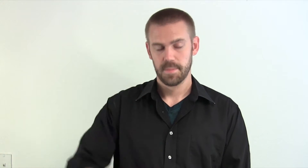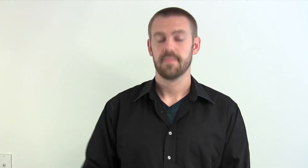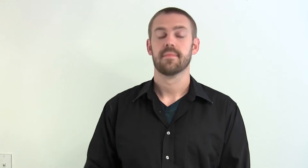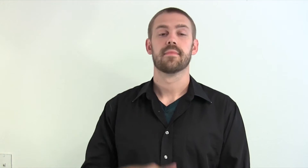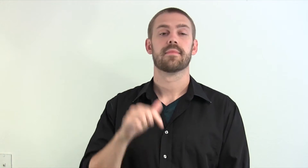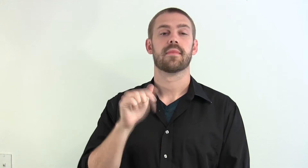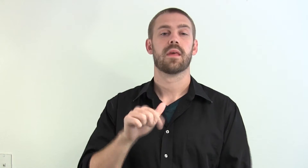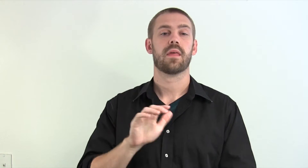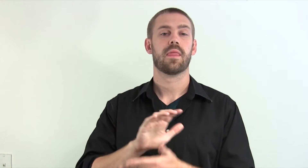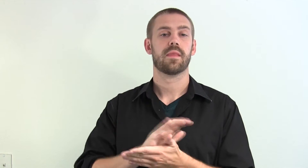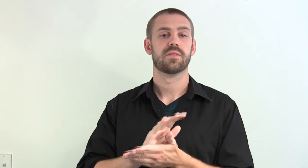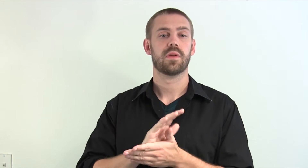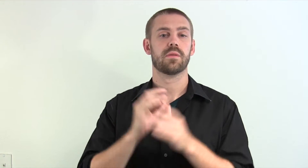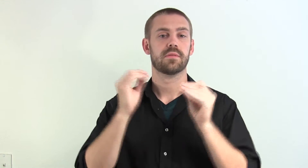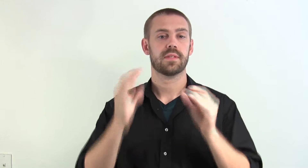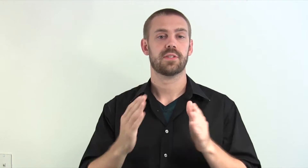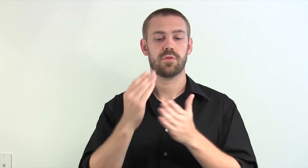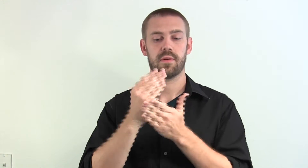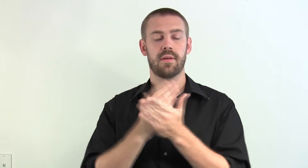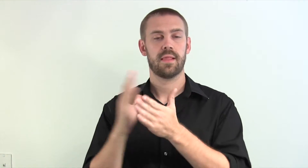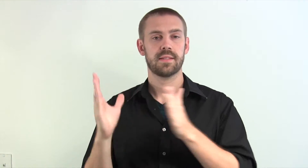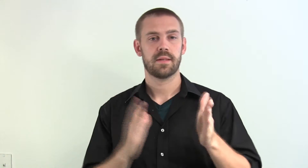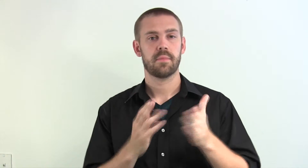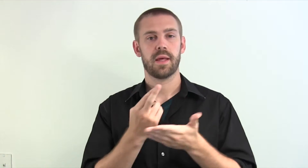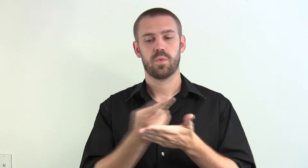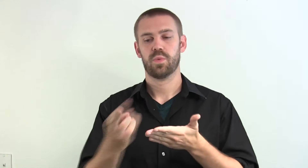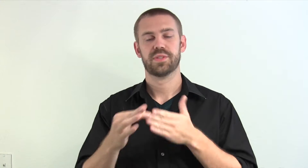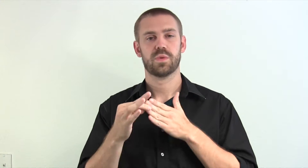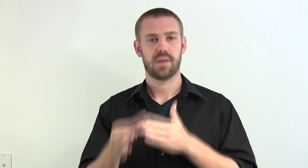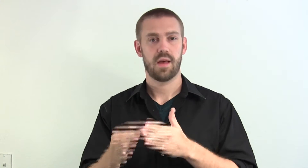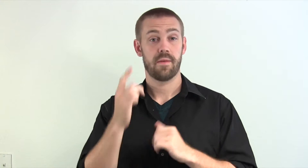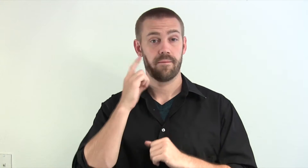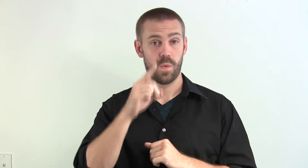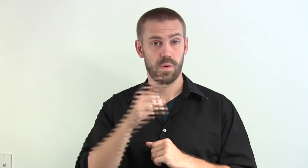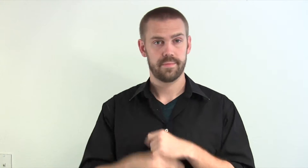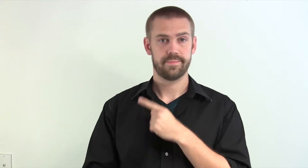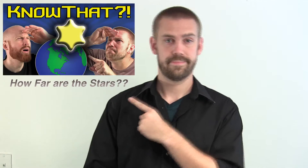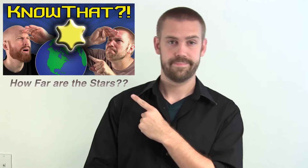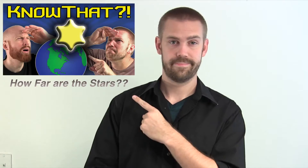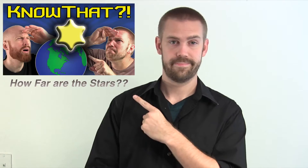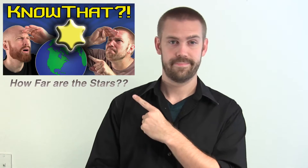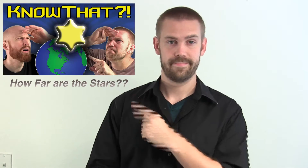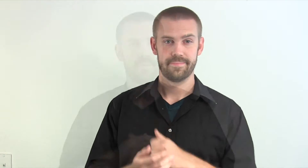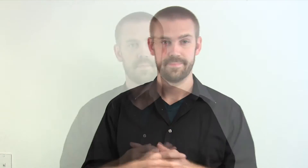Hello. This movie is the teacher lesson plan resource guide for the video How Far Are the Stars?